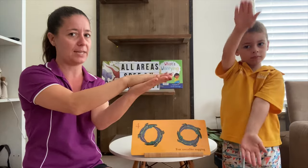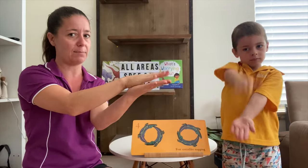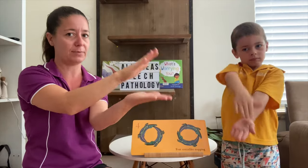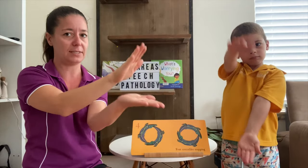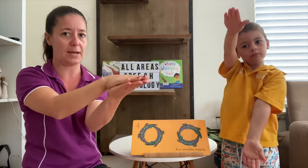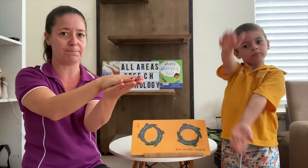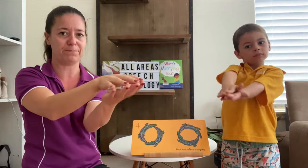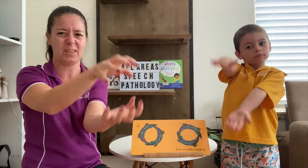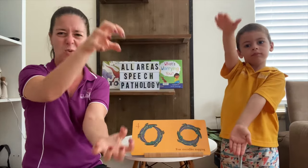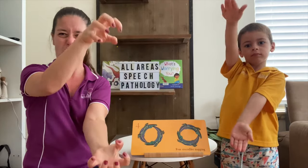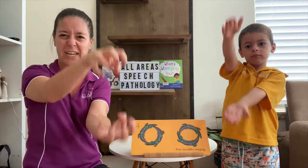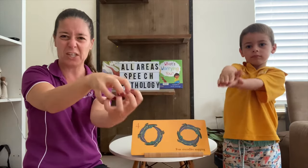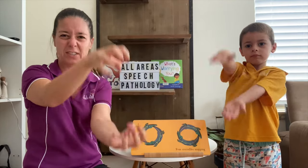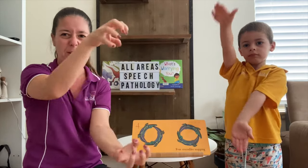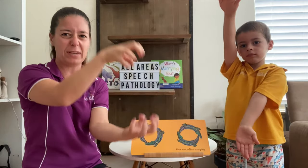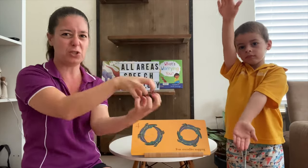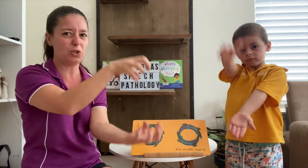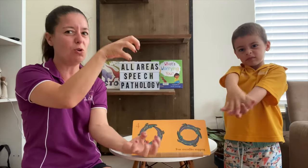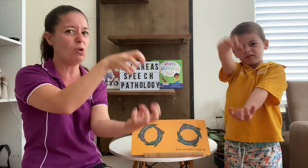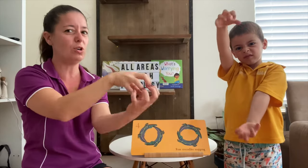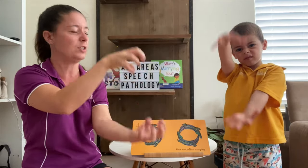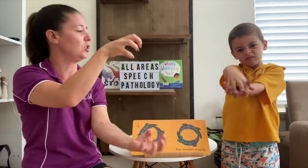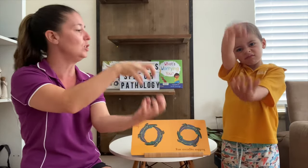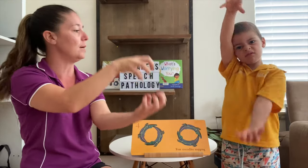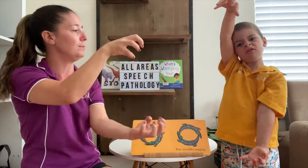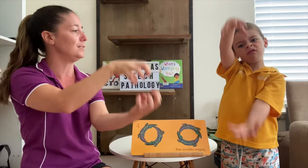snap, snap, We're going to use our big jaws. Snap, snap.